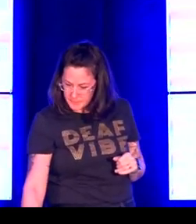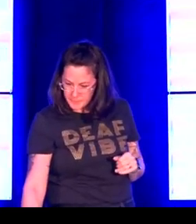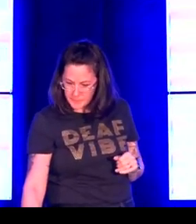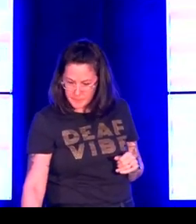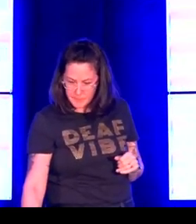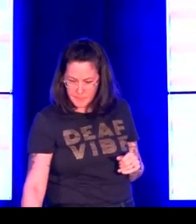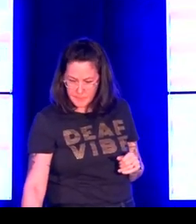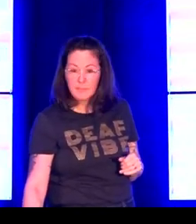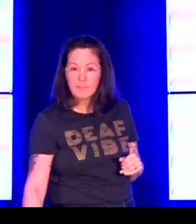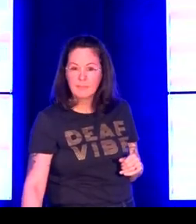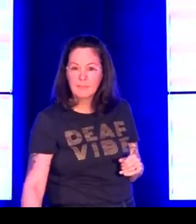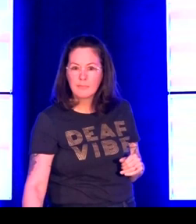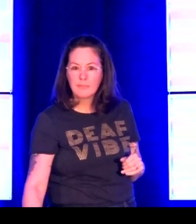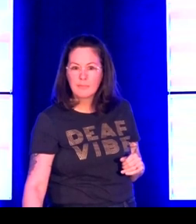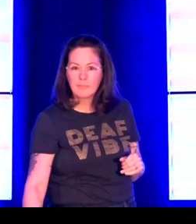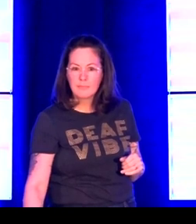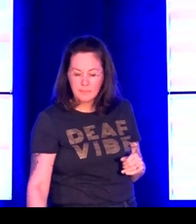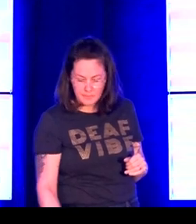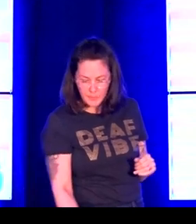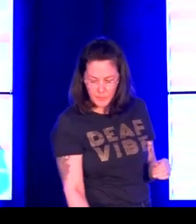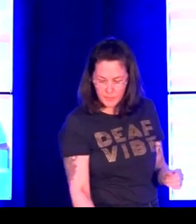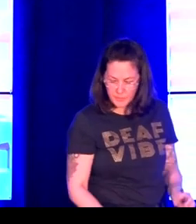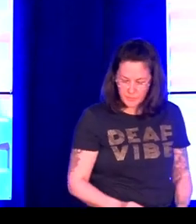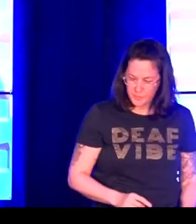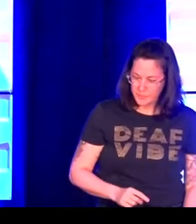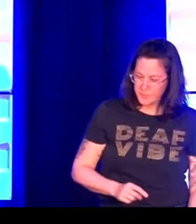American sign language and American sign language communities